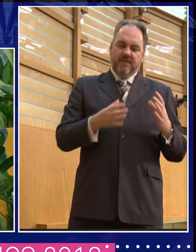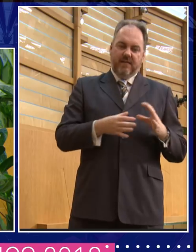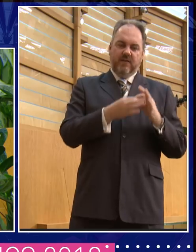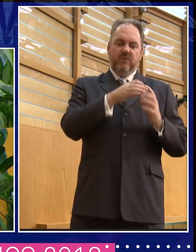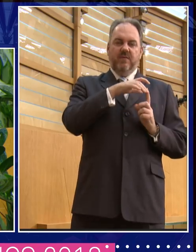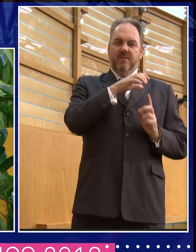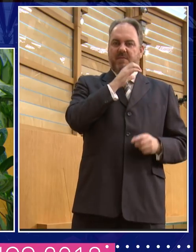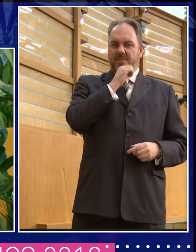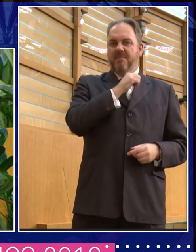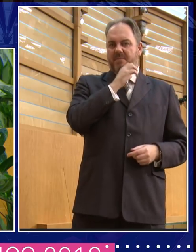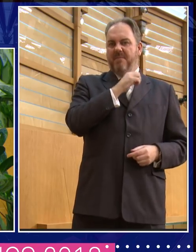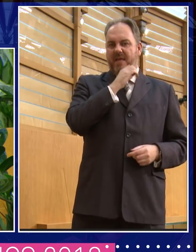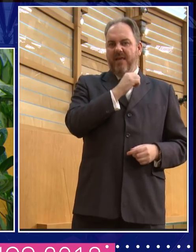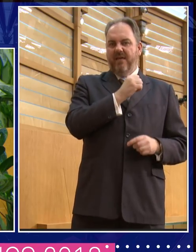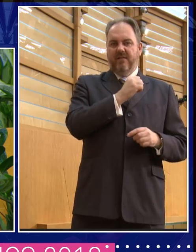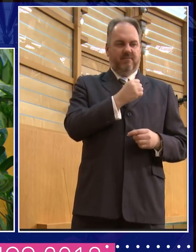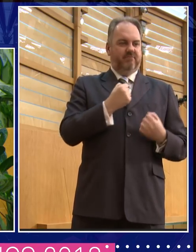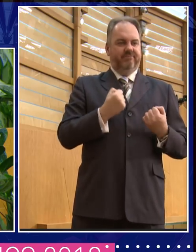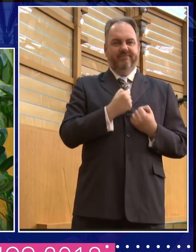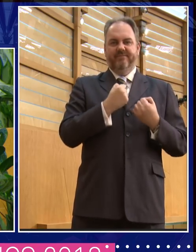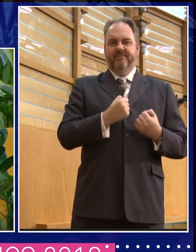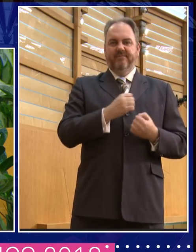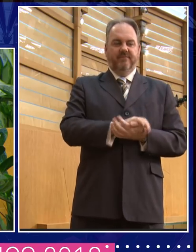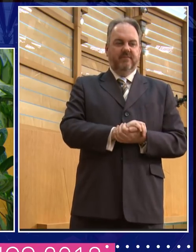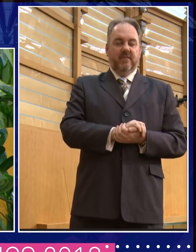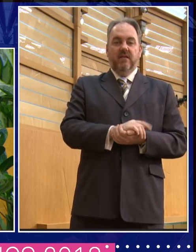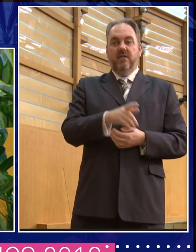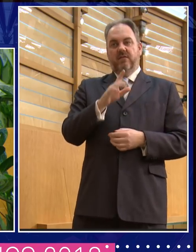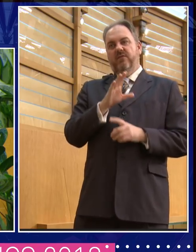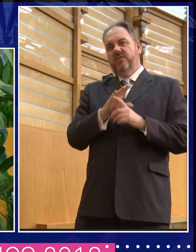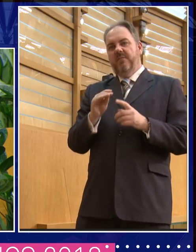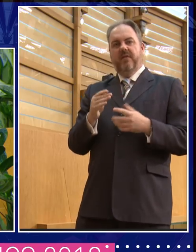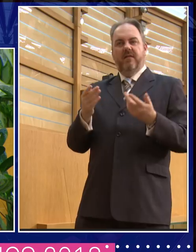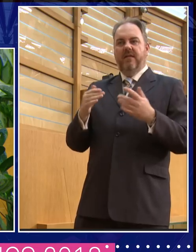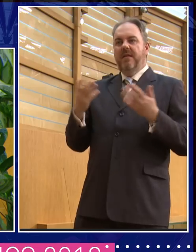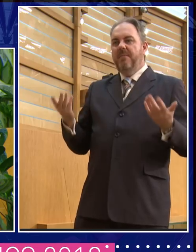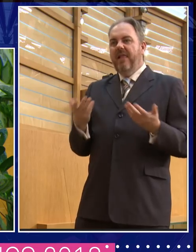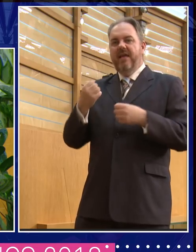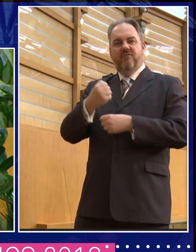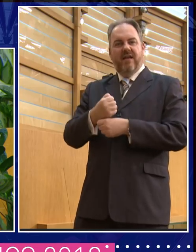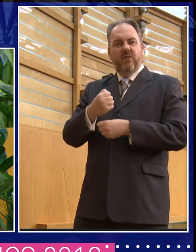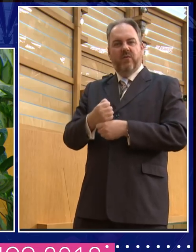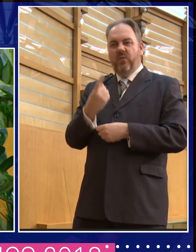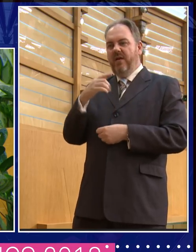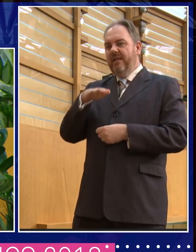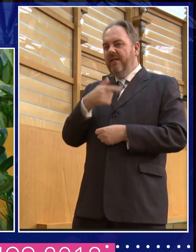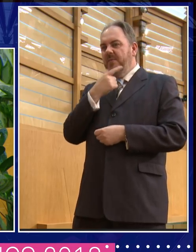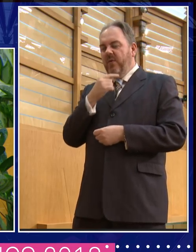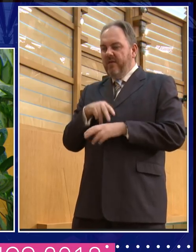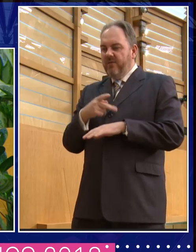playground to see, you know, little boy falls down and still people will say, don't